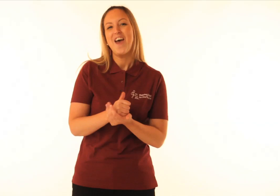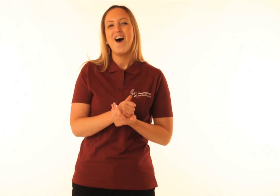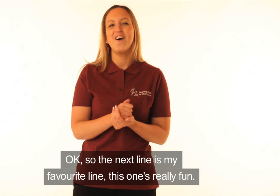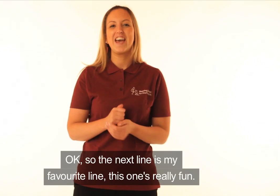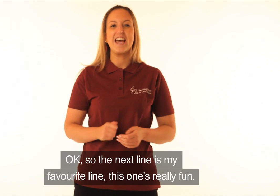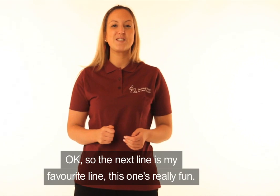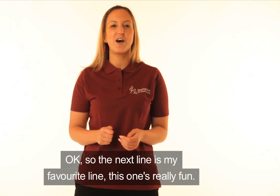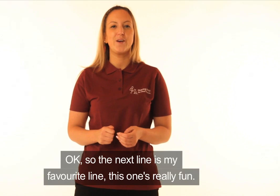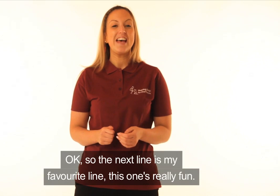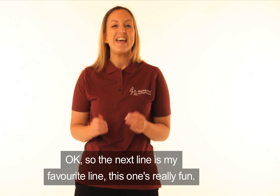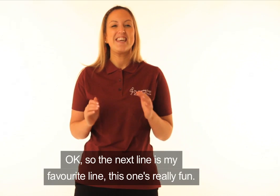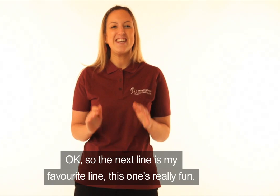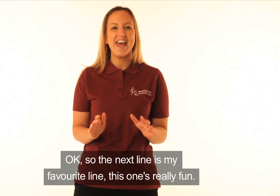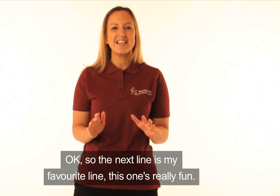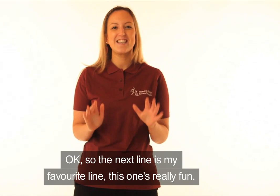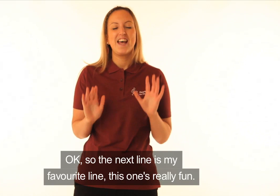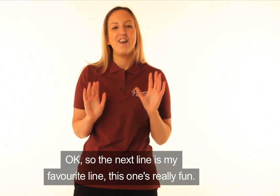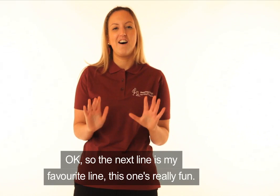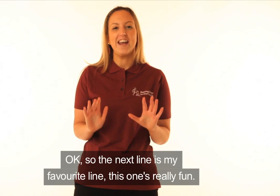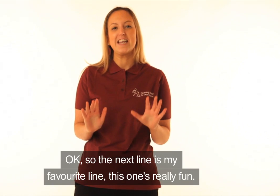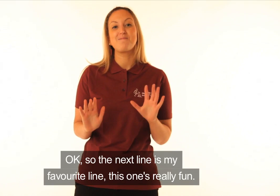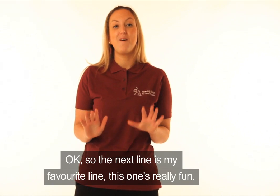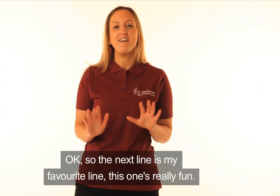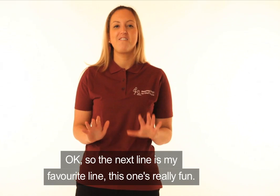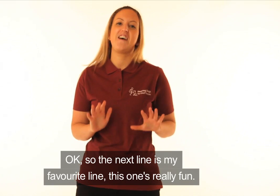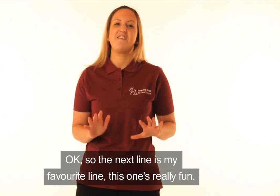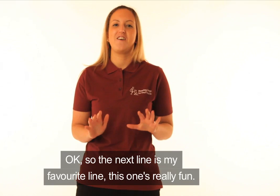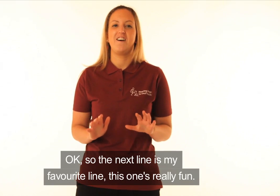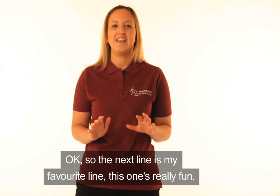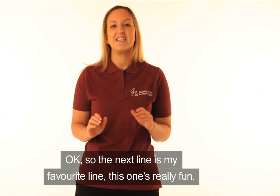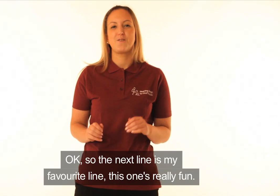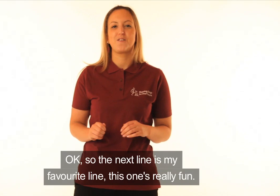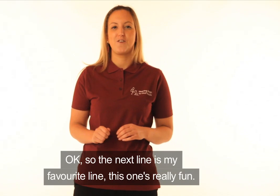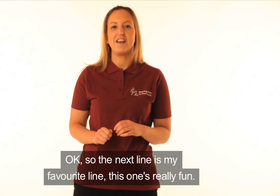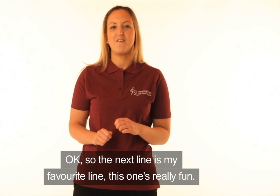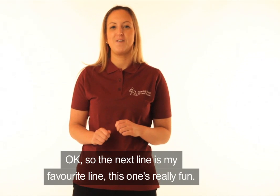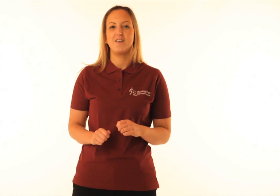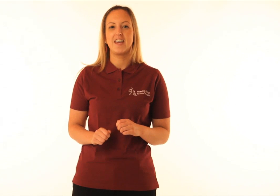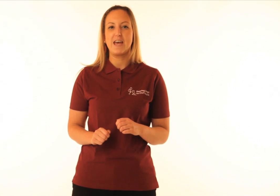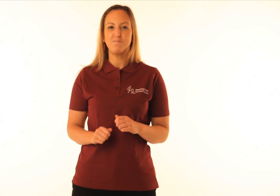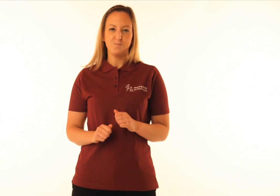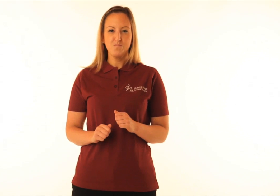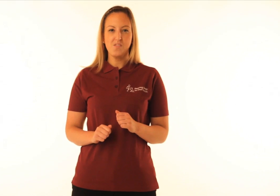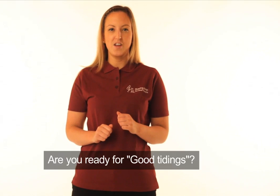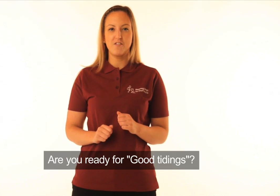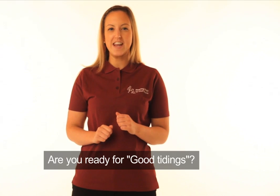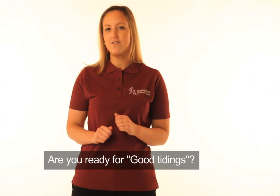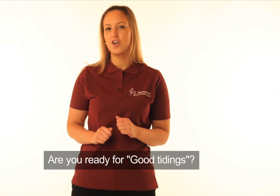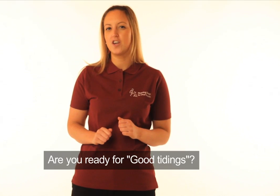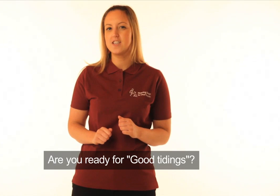OK, so the next line is my favourite line. This one's really fun. OK? Are you ready for good